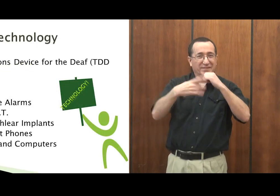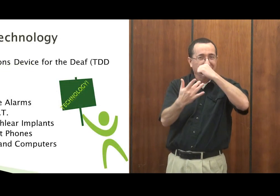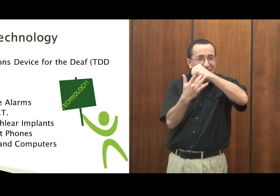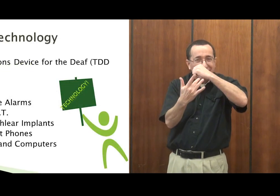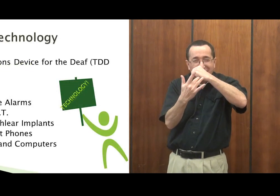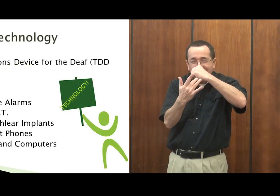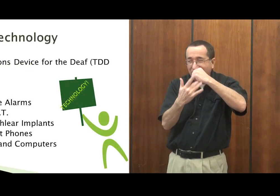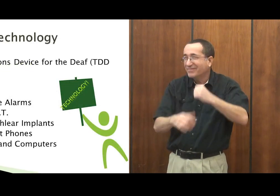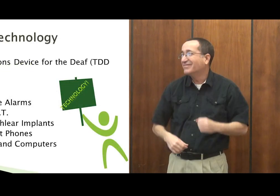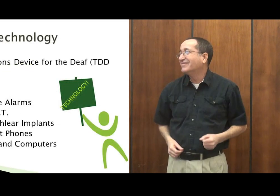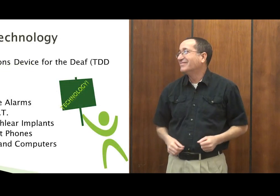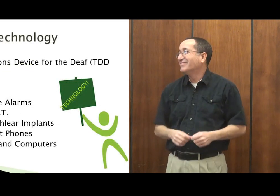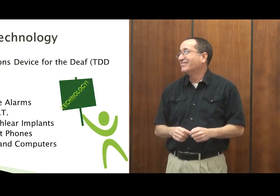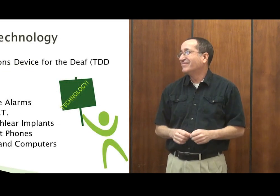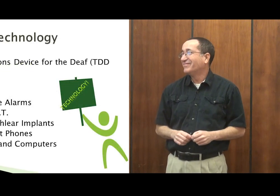Now we're going to get into a little bit of technology.